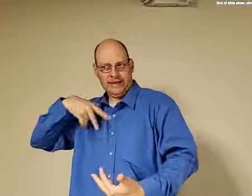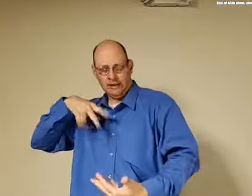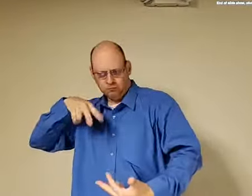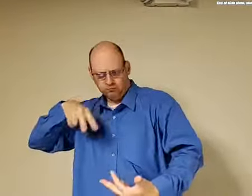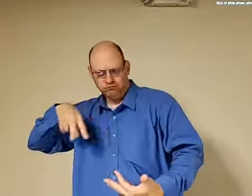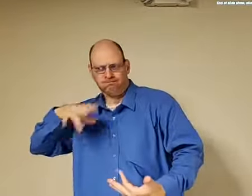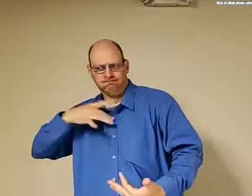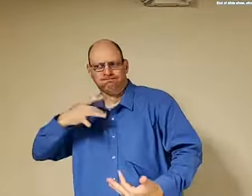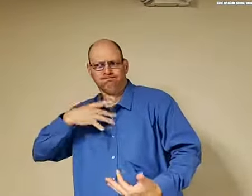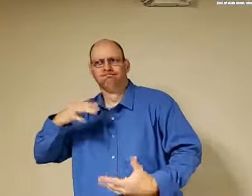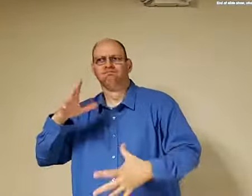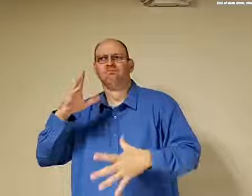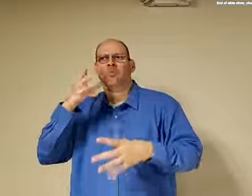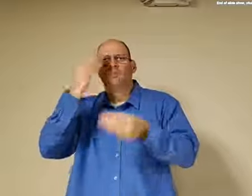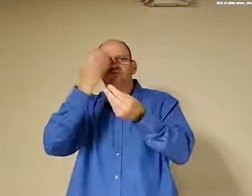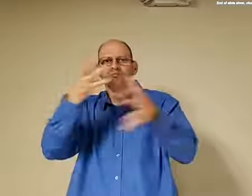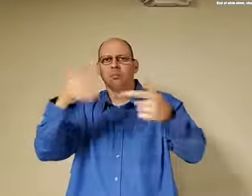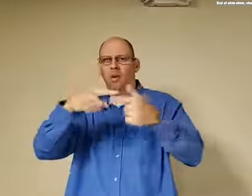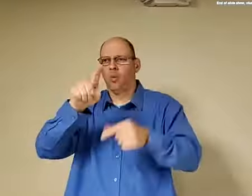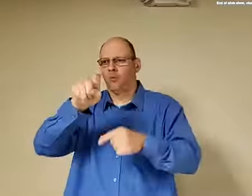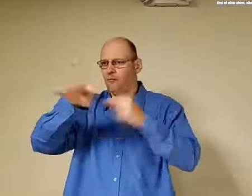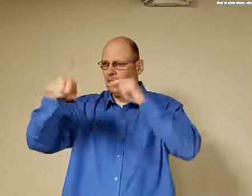that we're gonna expand through in the scriptures